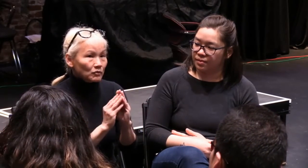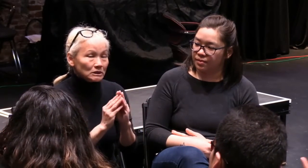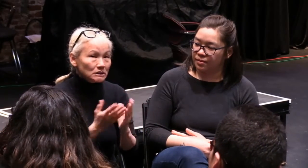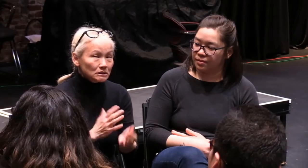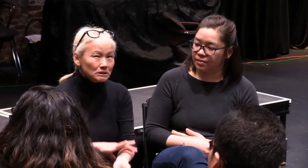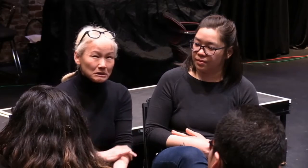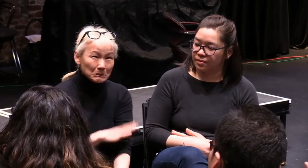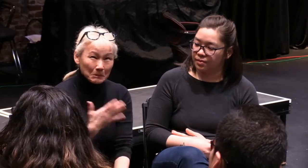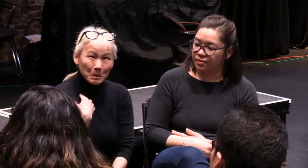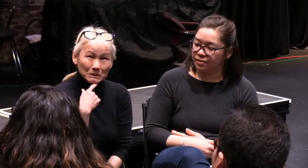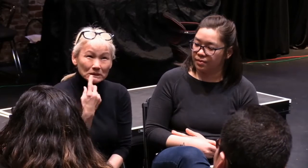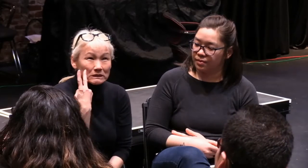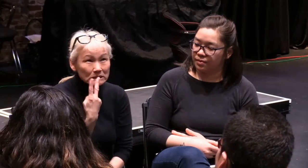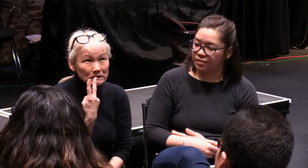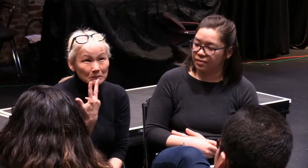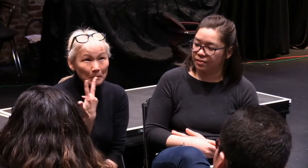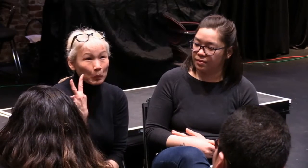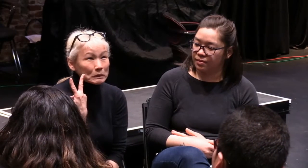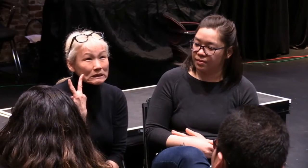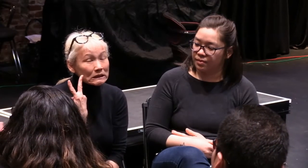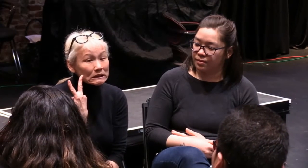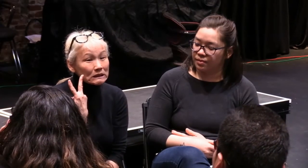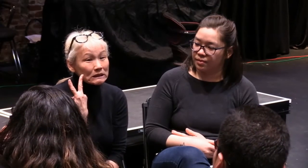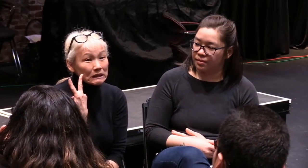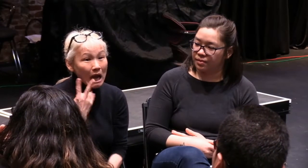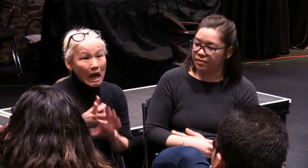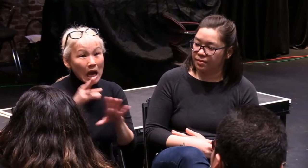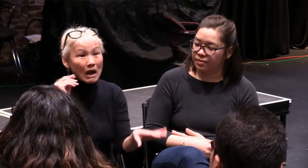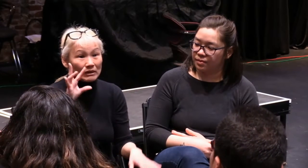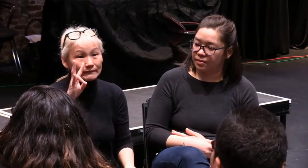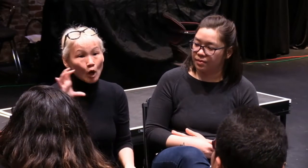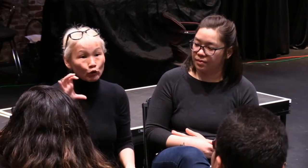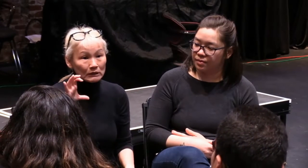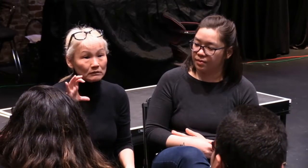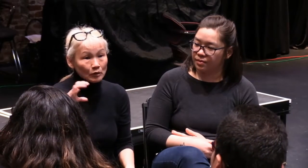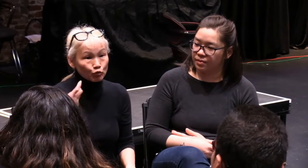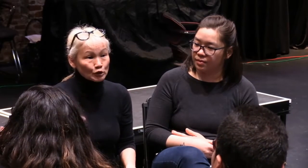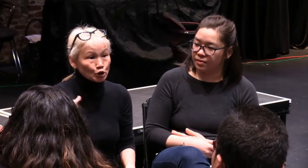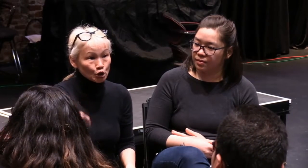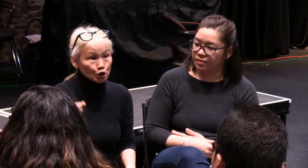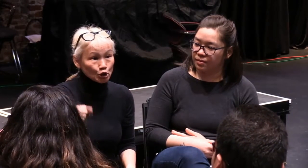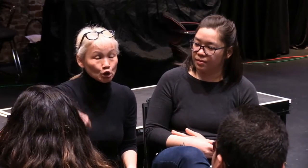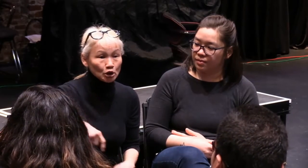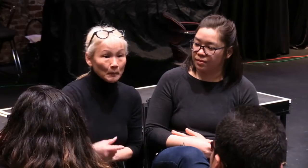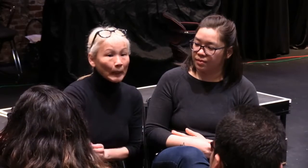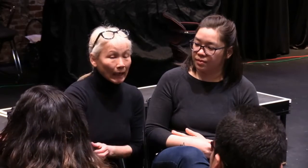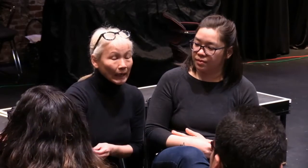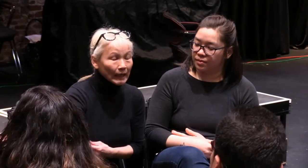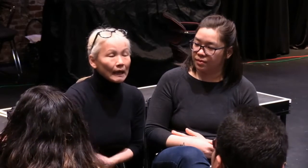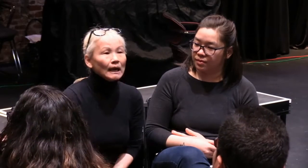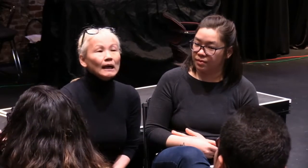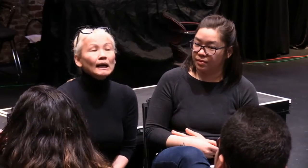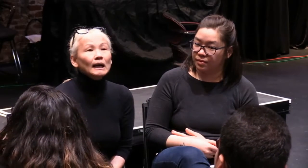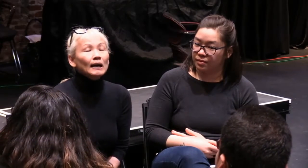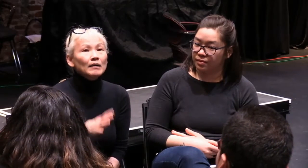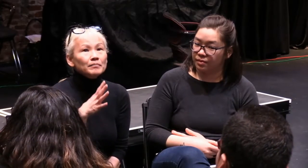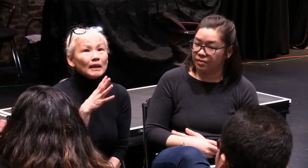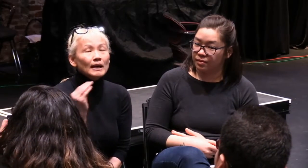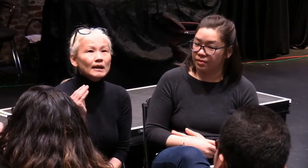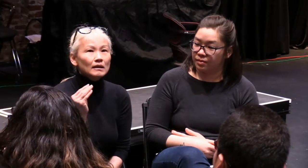There wasn't a significant population of persons with disabilities there. really... There's perhaps less than a handful, if not two